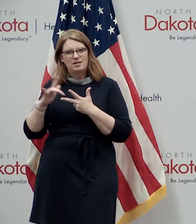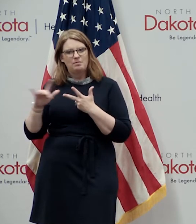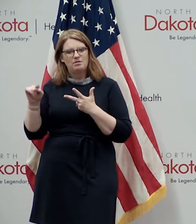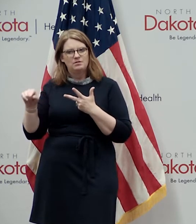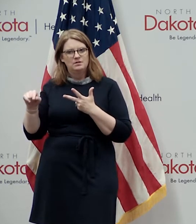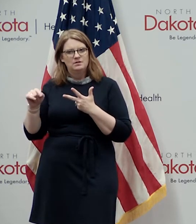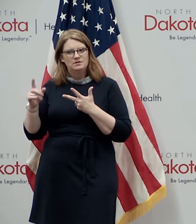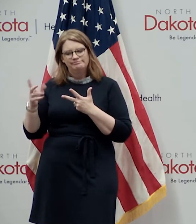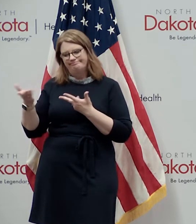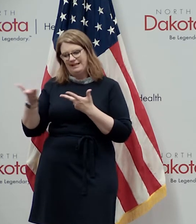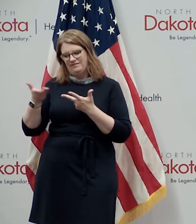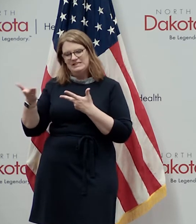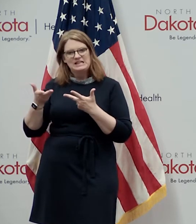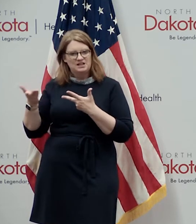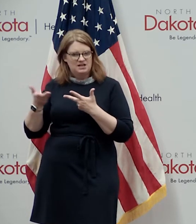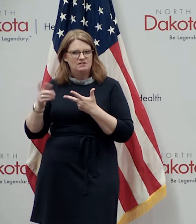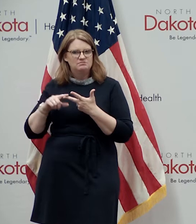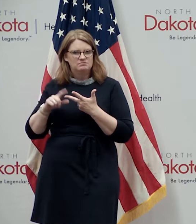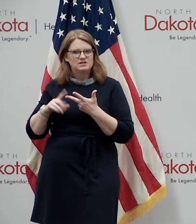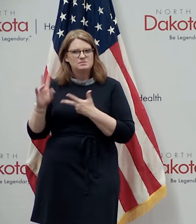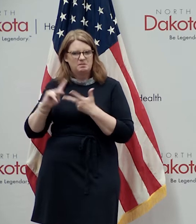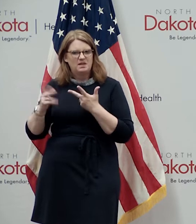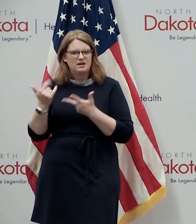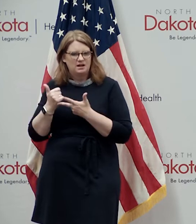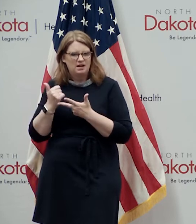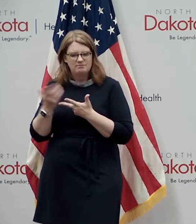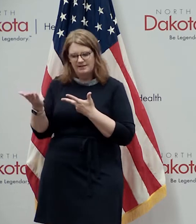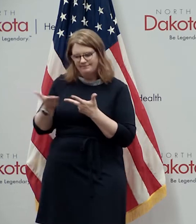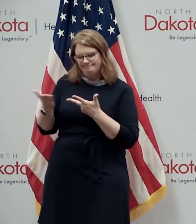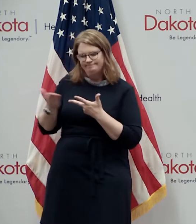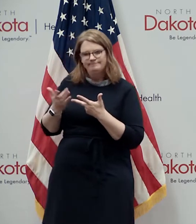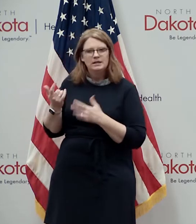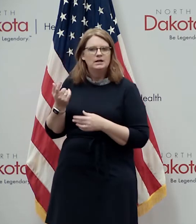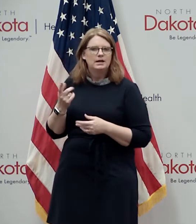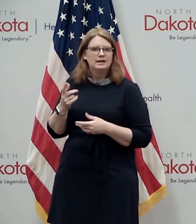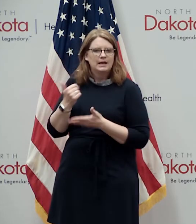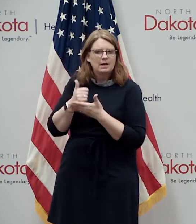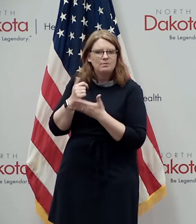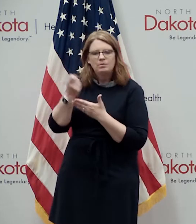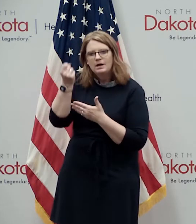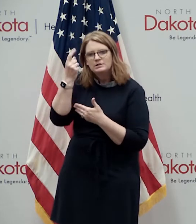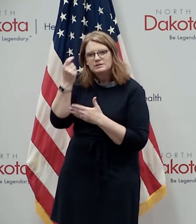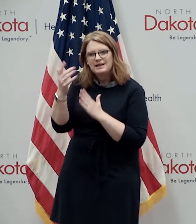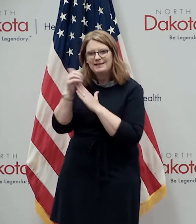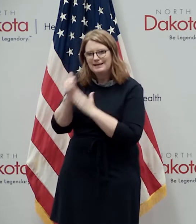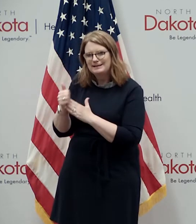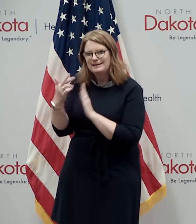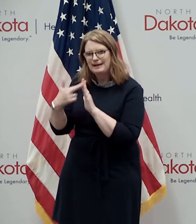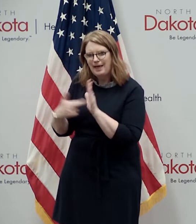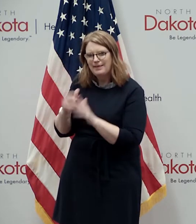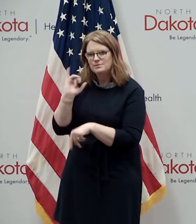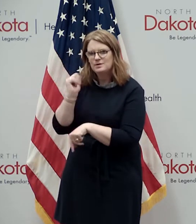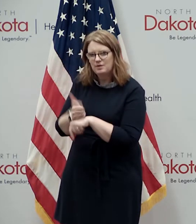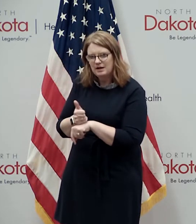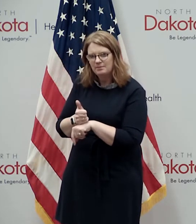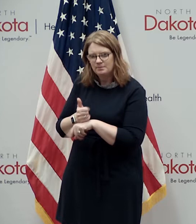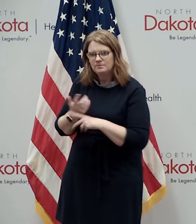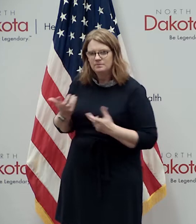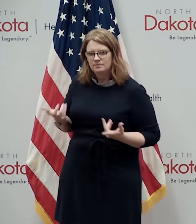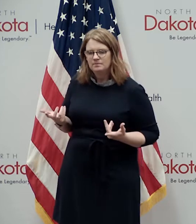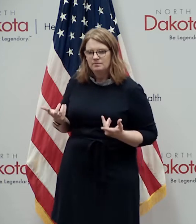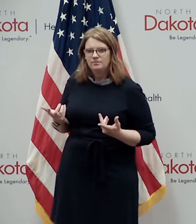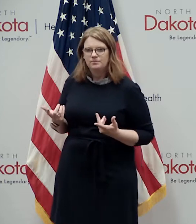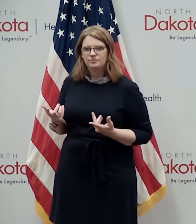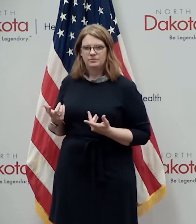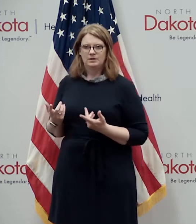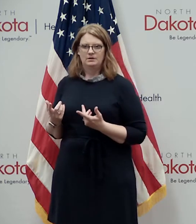facilitate you and help you as a family member understand uh the guidelines that we've issued uh to help you uh